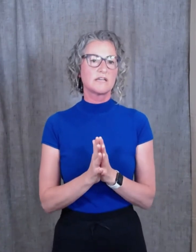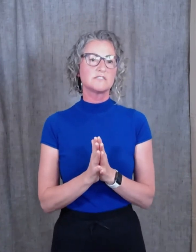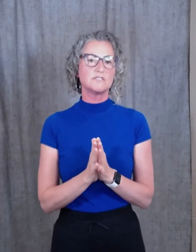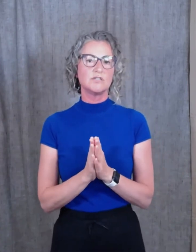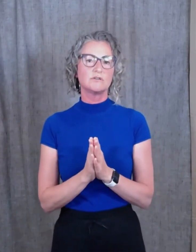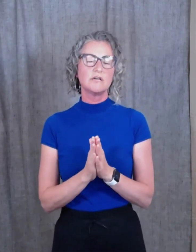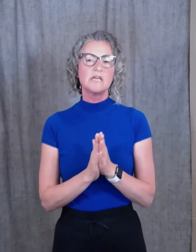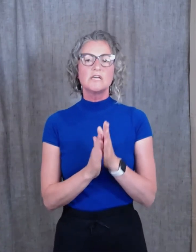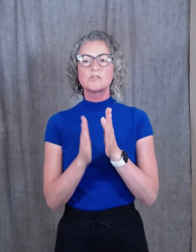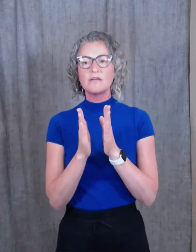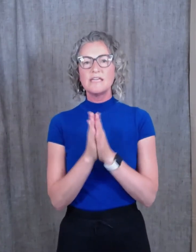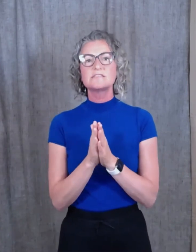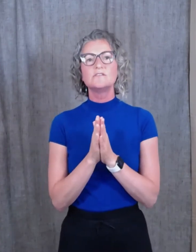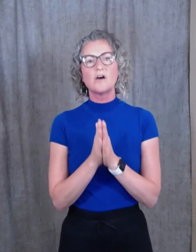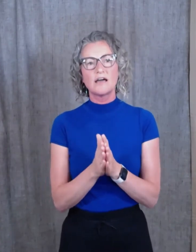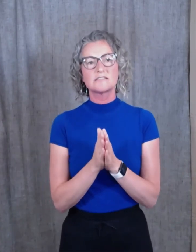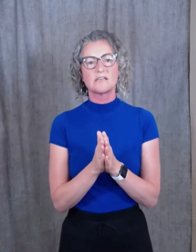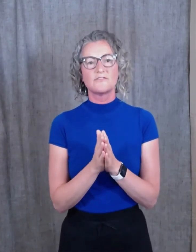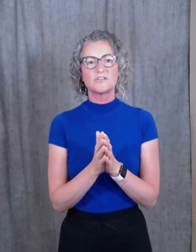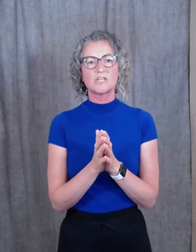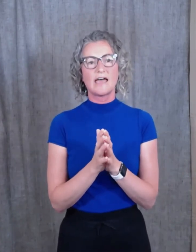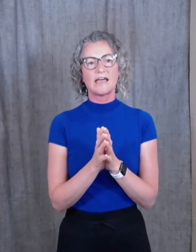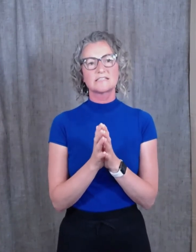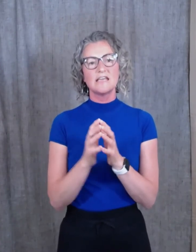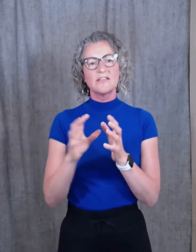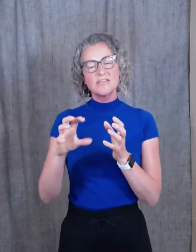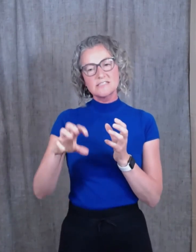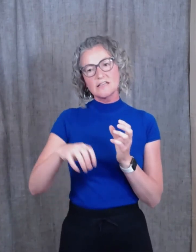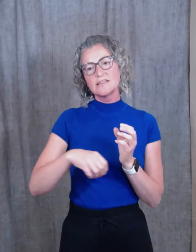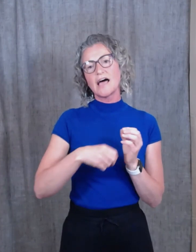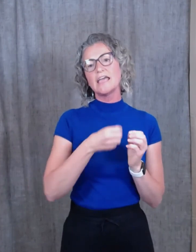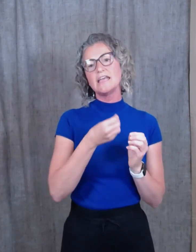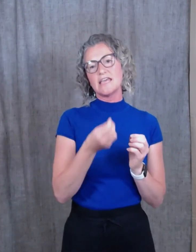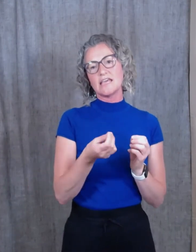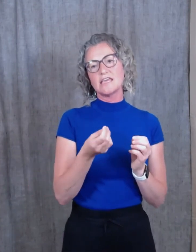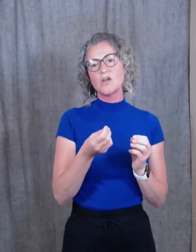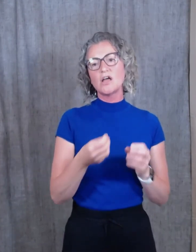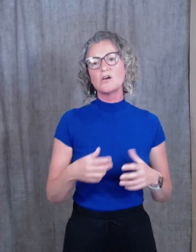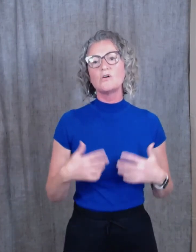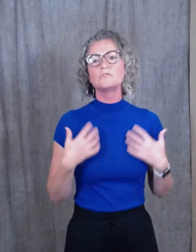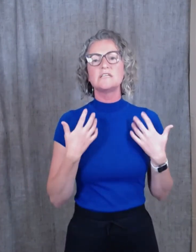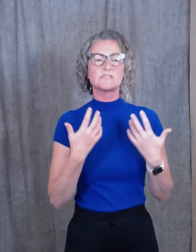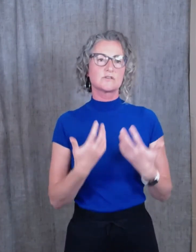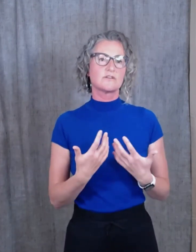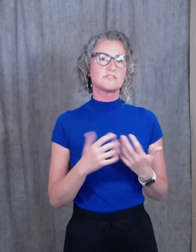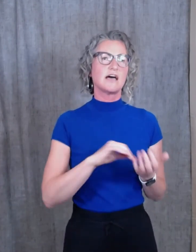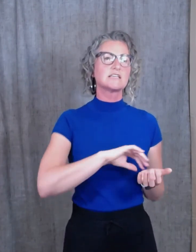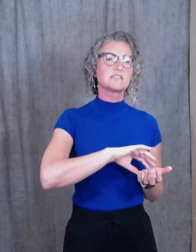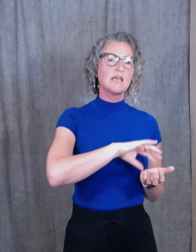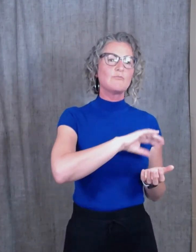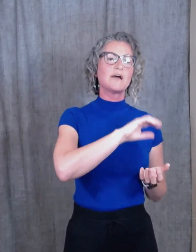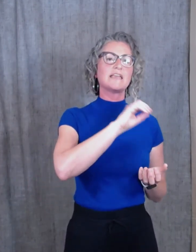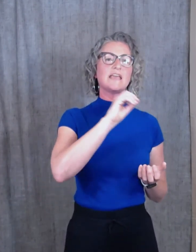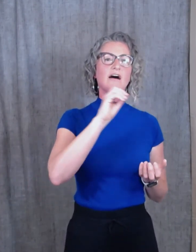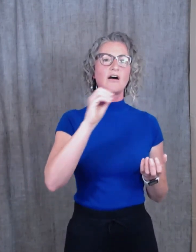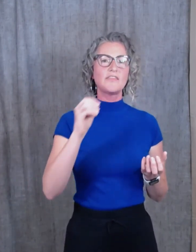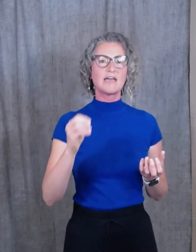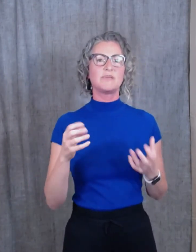to do. So it's not a selfish act. This aligning not only serves us, but on that bigger